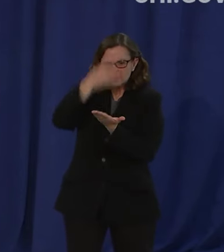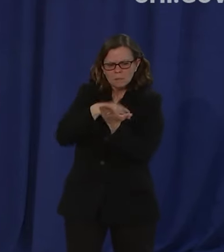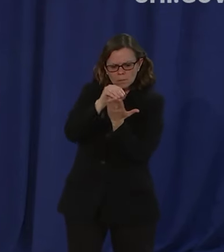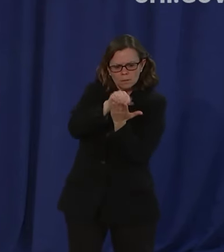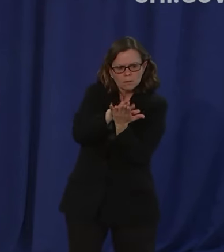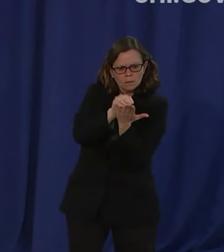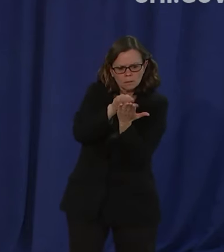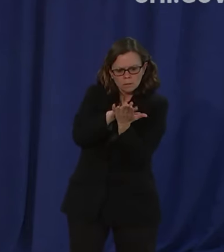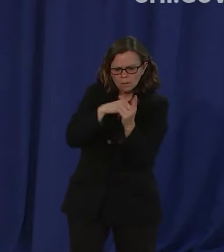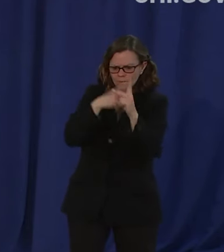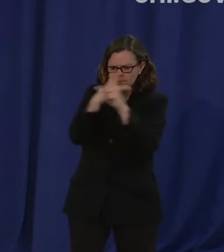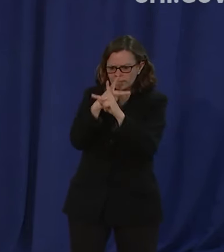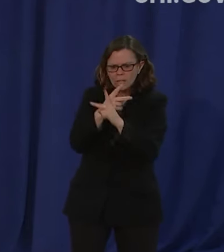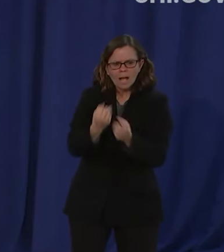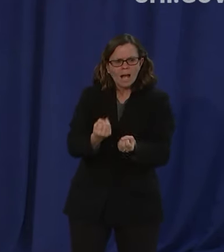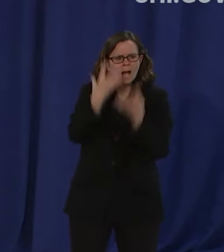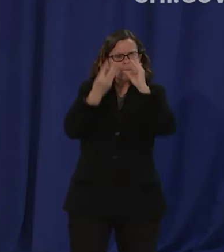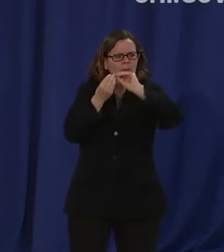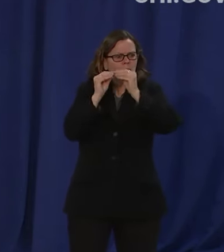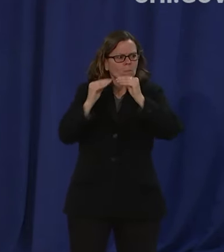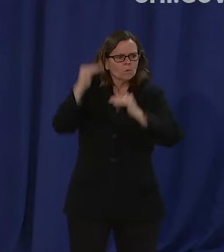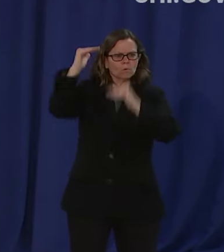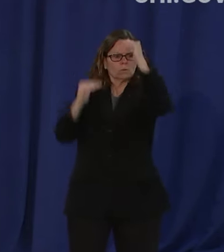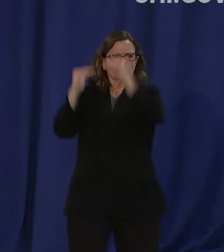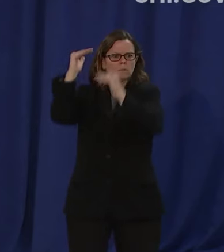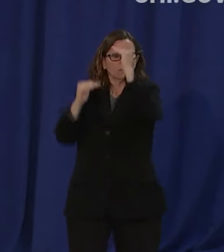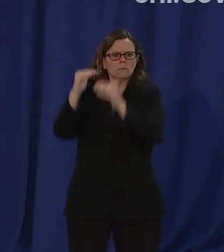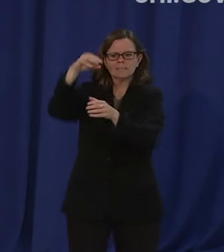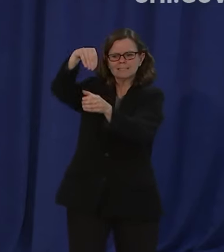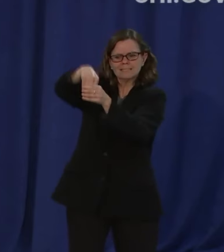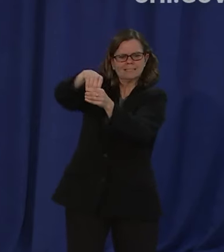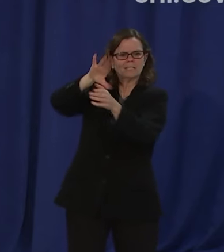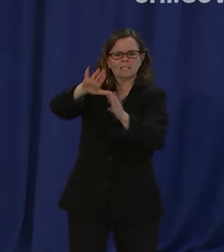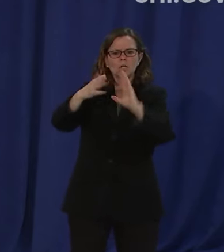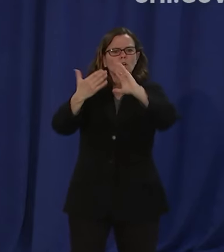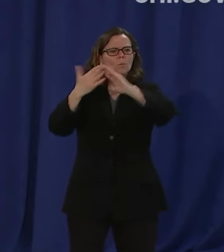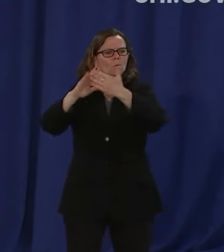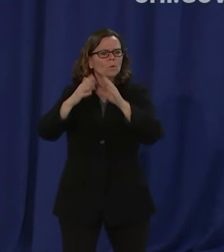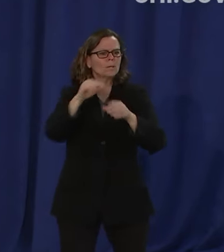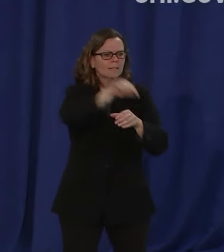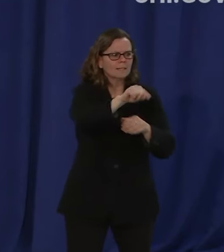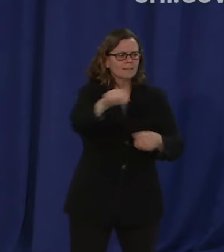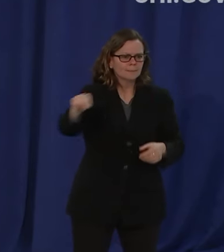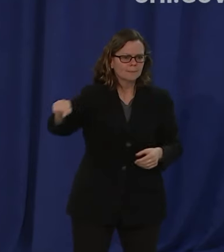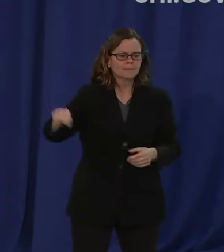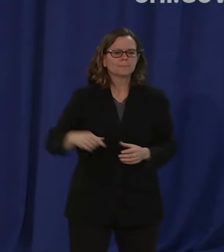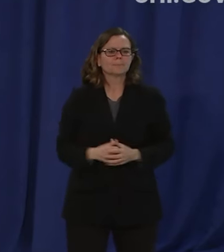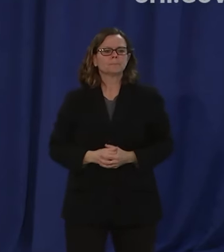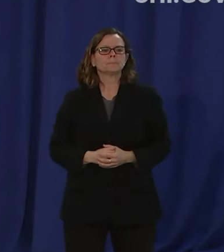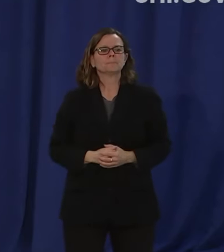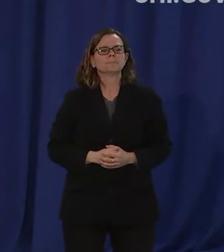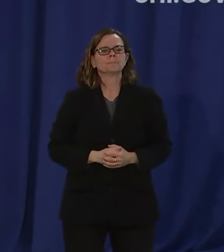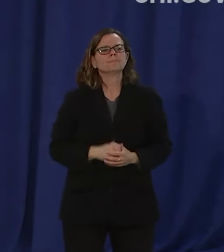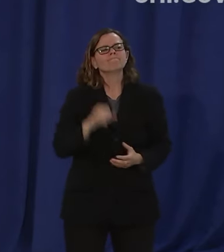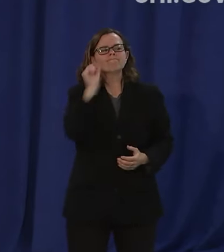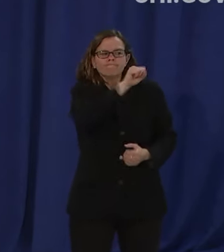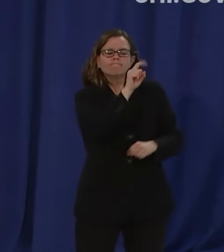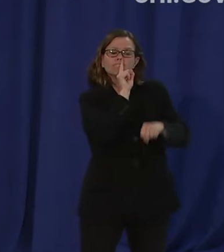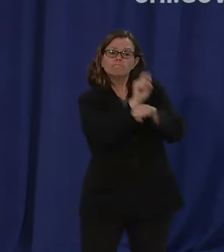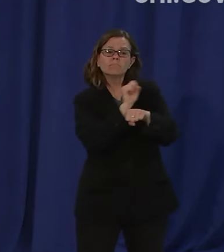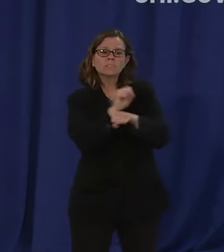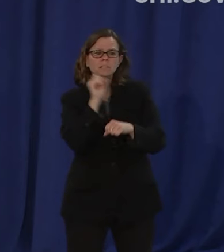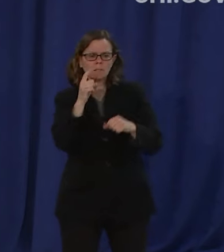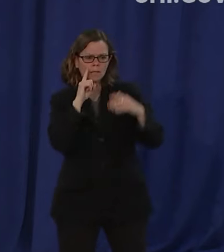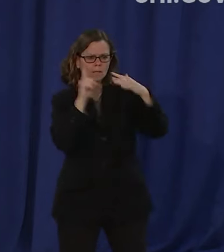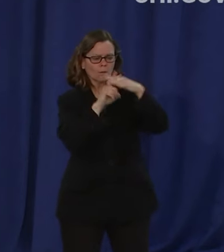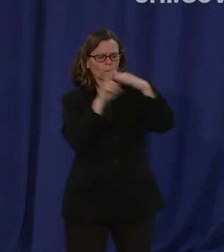we are seeing that fear manifest itself so just as uh we have been very aggressive in